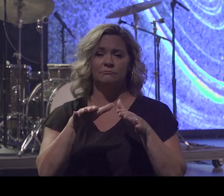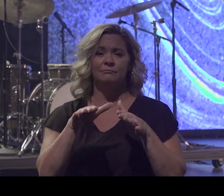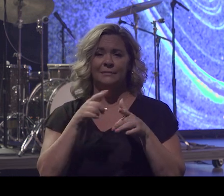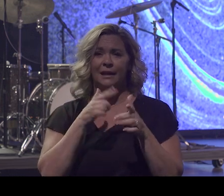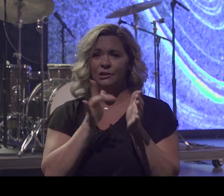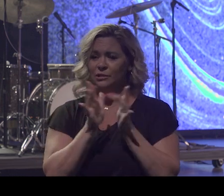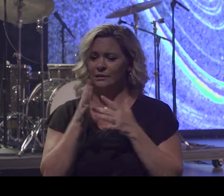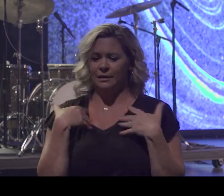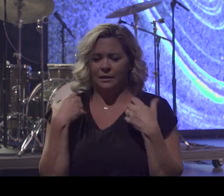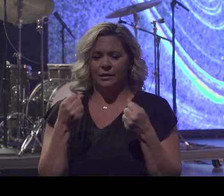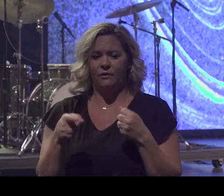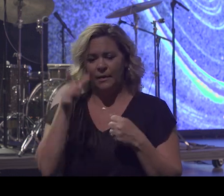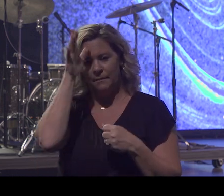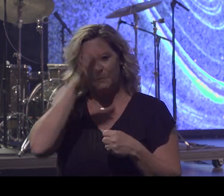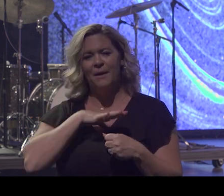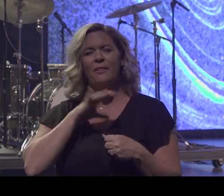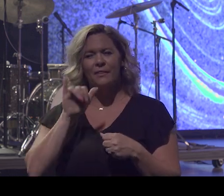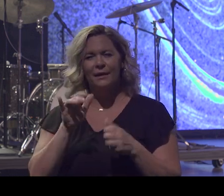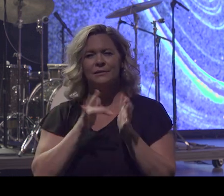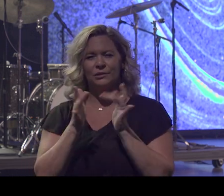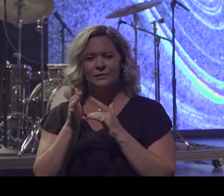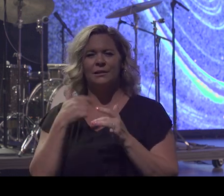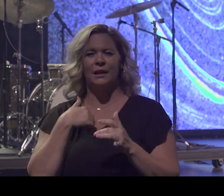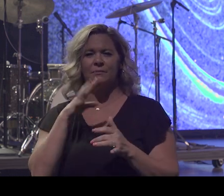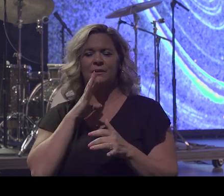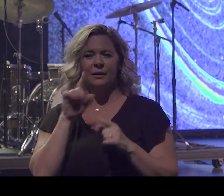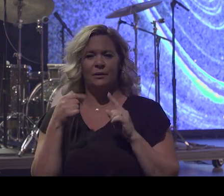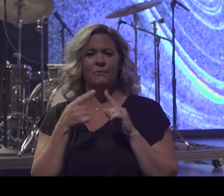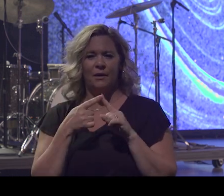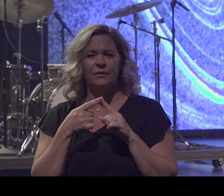That's the Jesus I'm talking about. He wants to make you well.